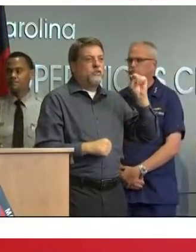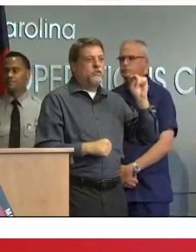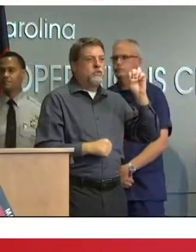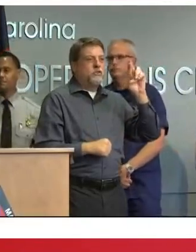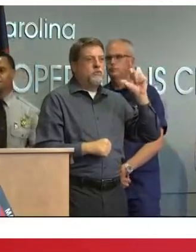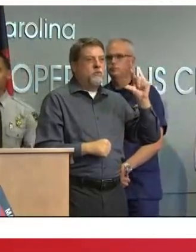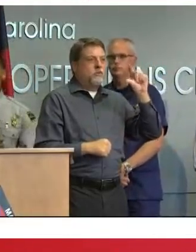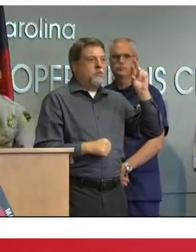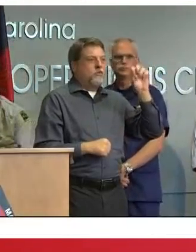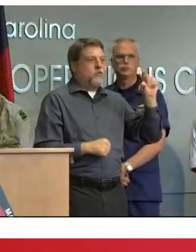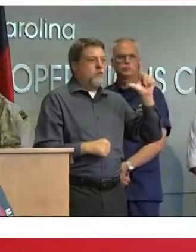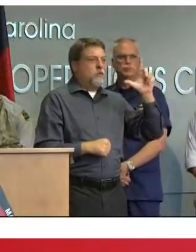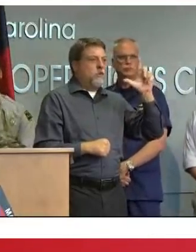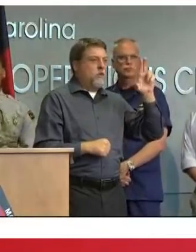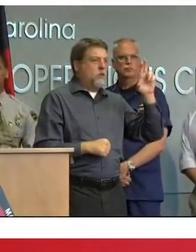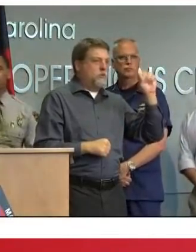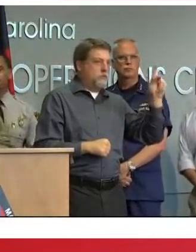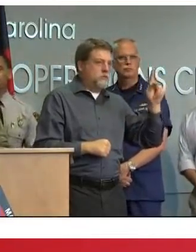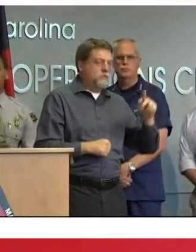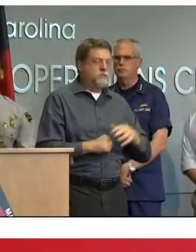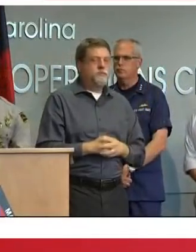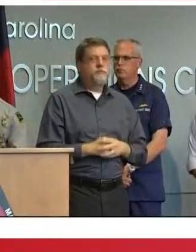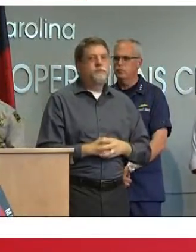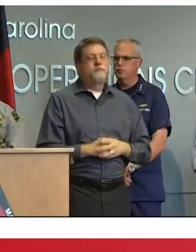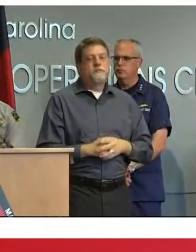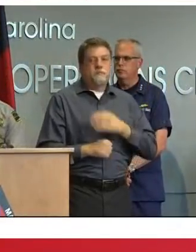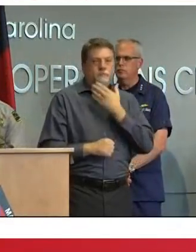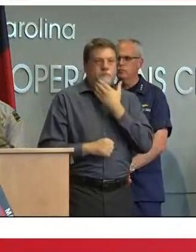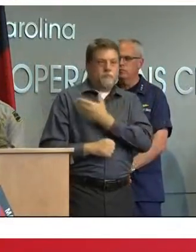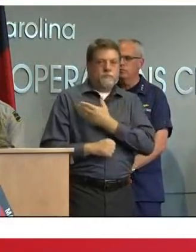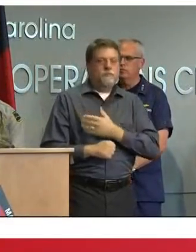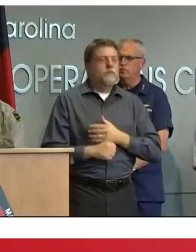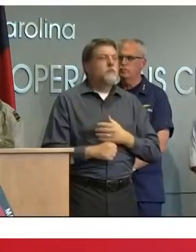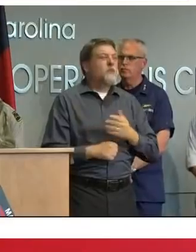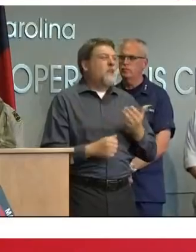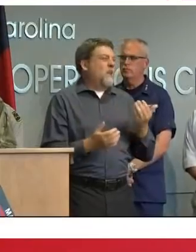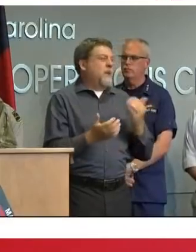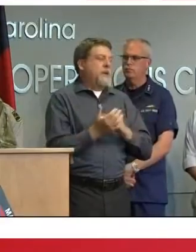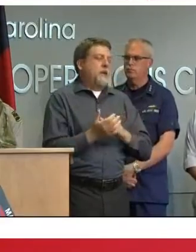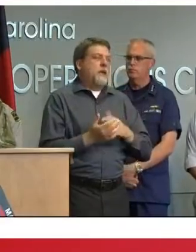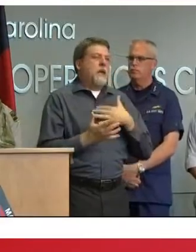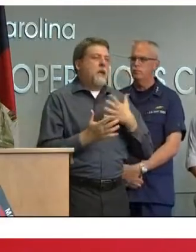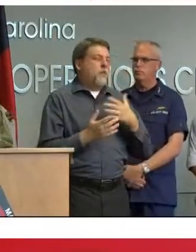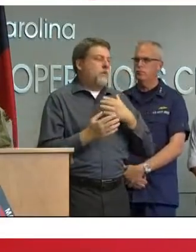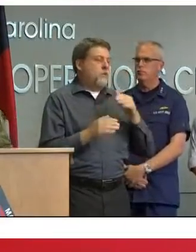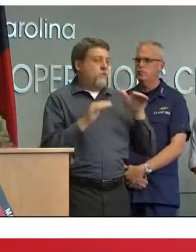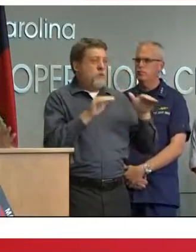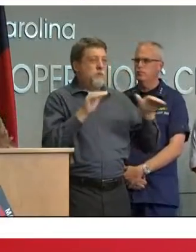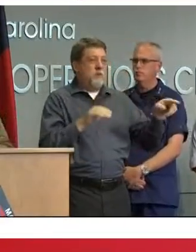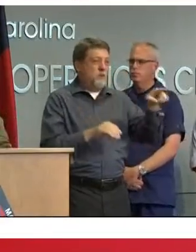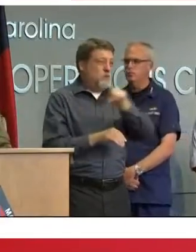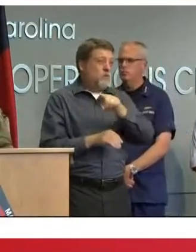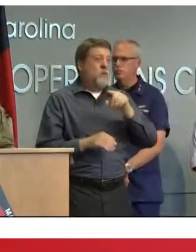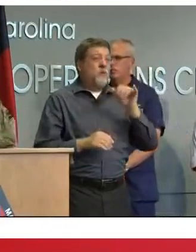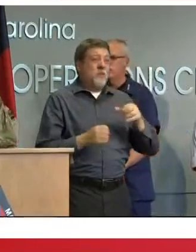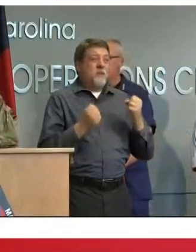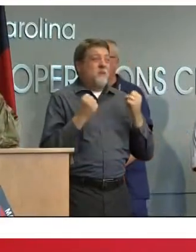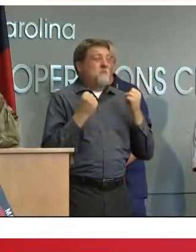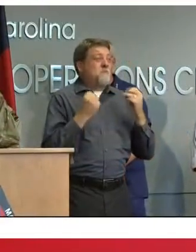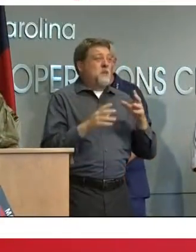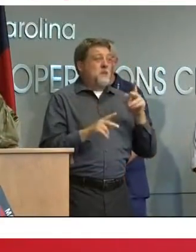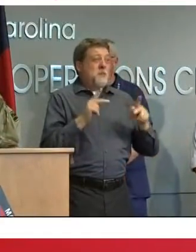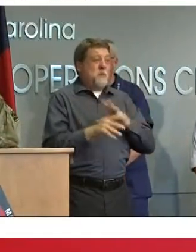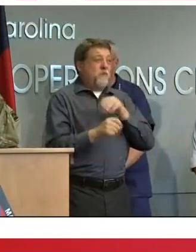yep thank you sir of course we always want to start out by just reminding ourselves of the selfless individuals that comprise this entire emergency